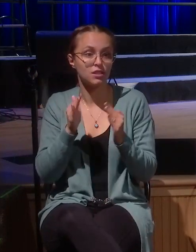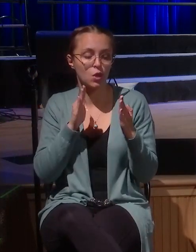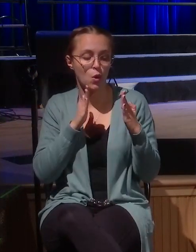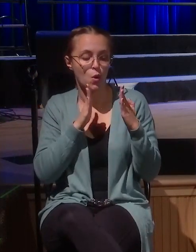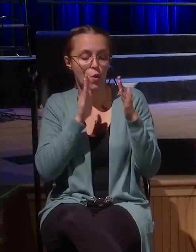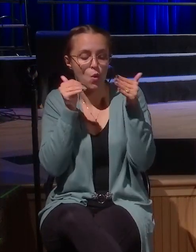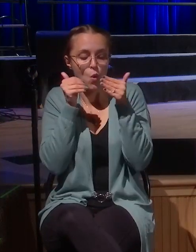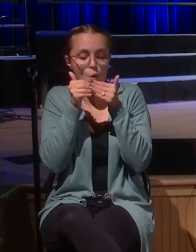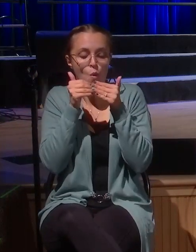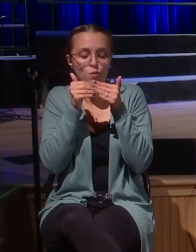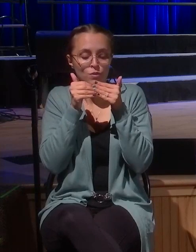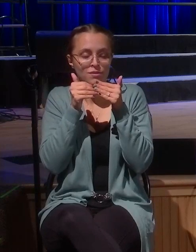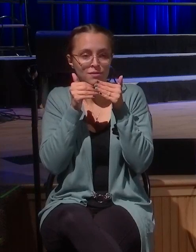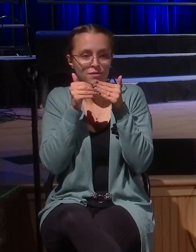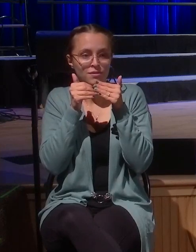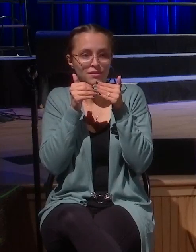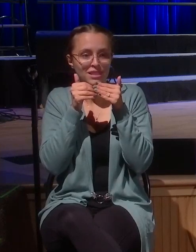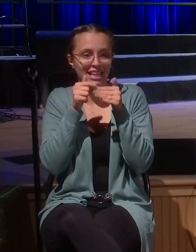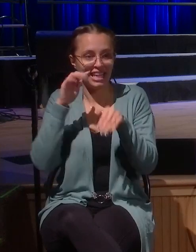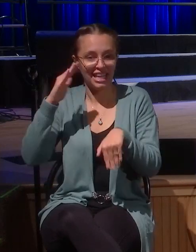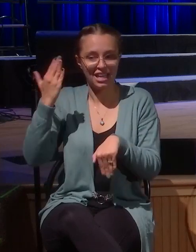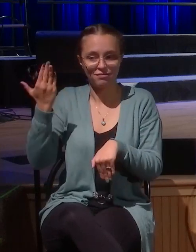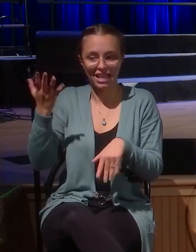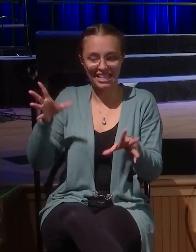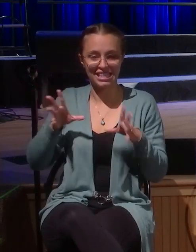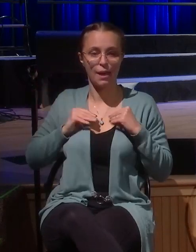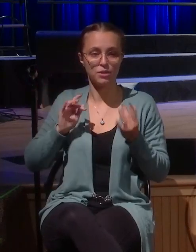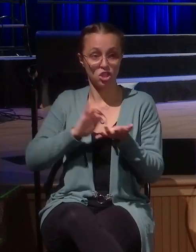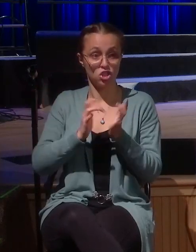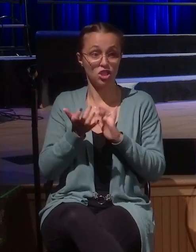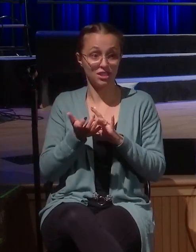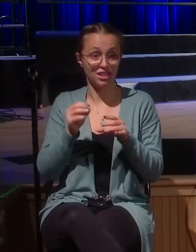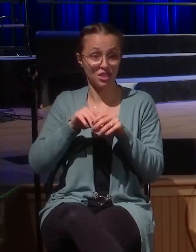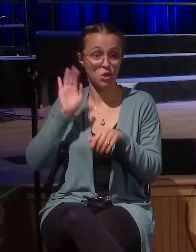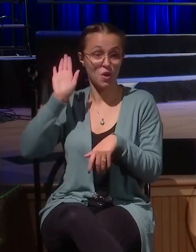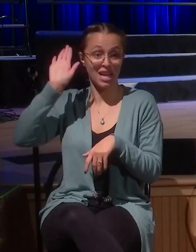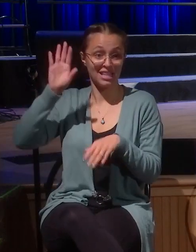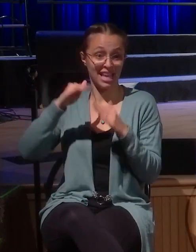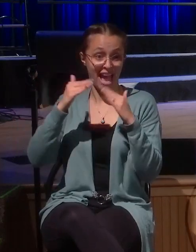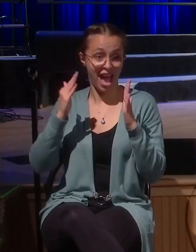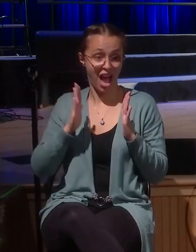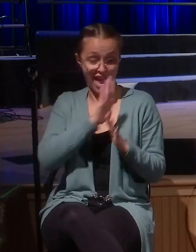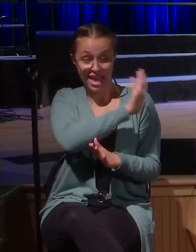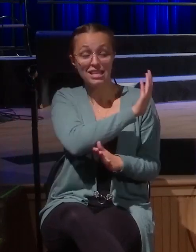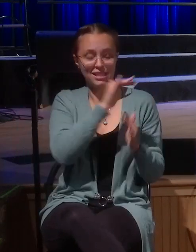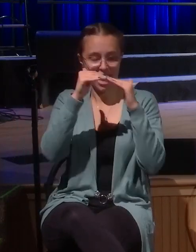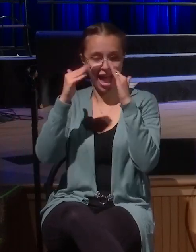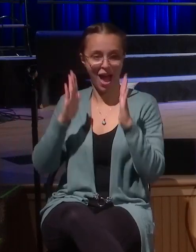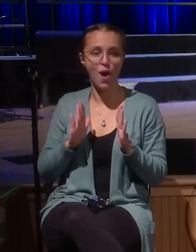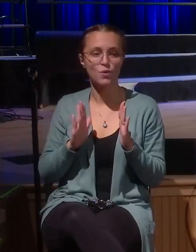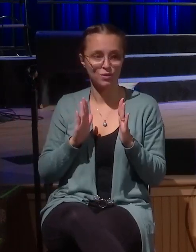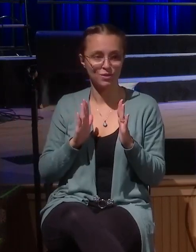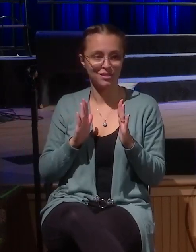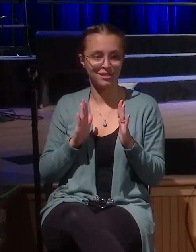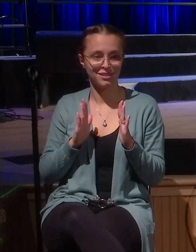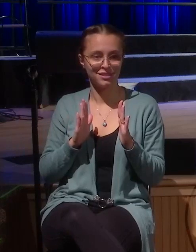and it changed him forever. We don't want to be a people that simply just worships God from afar